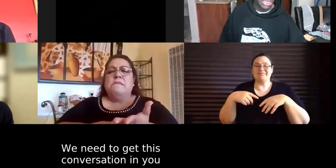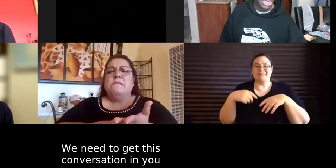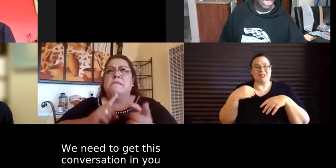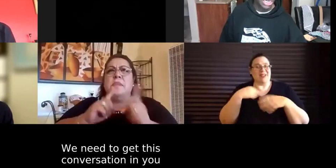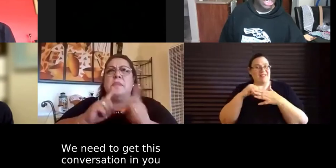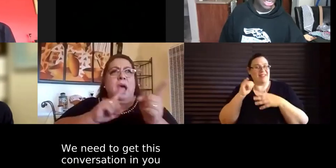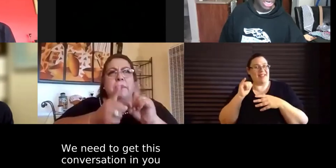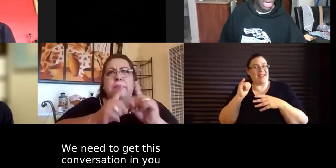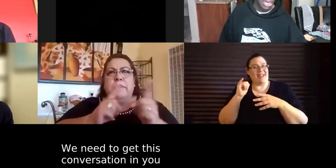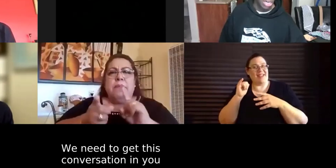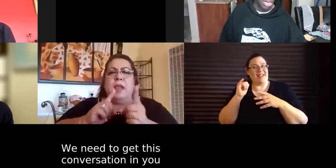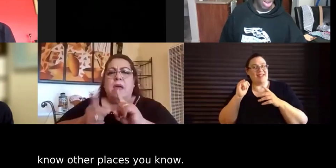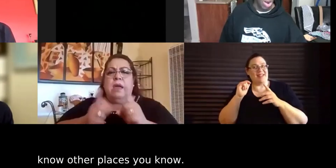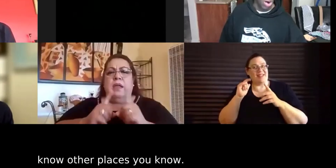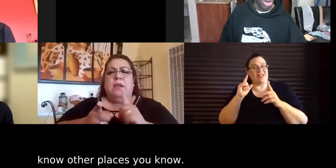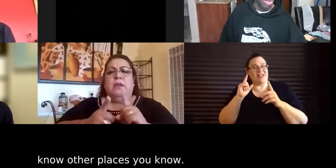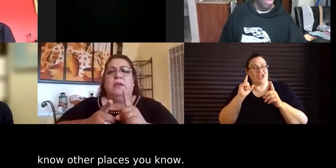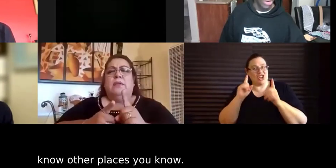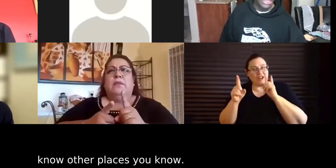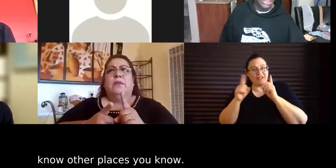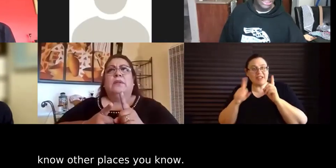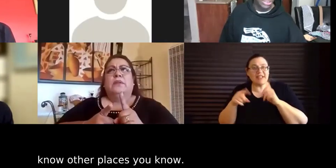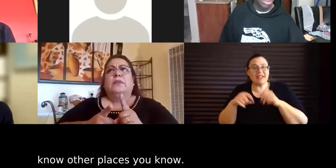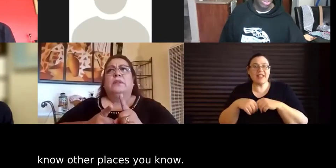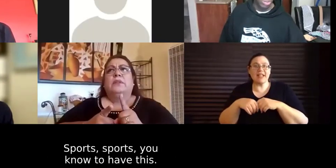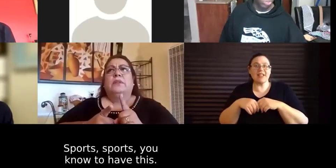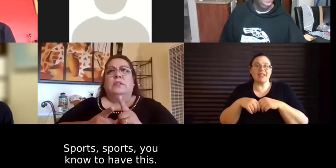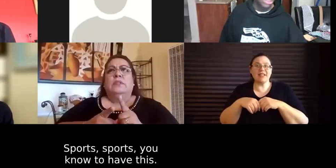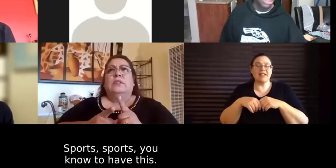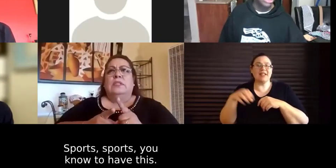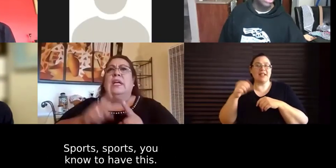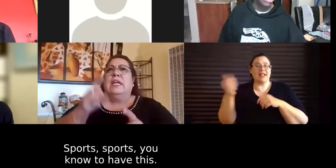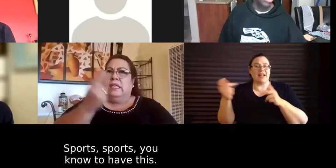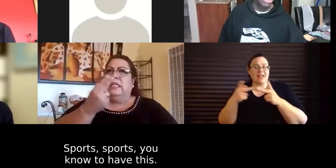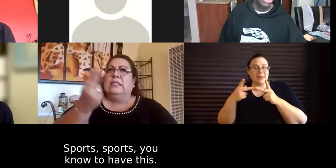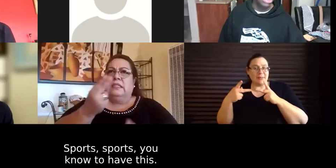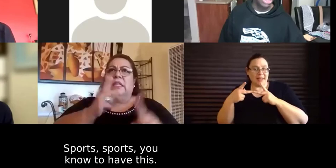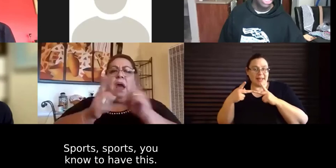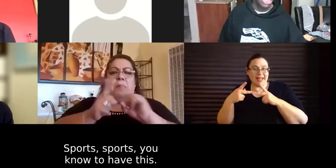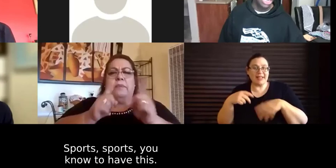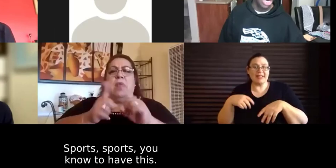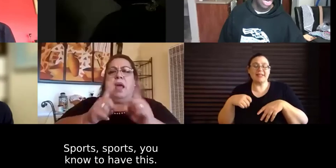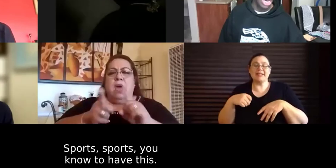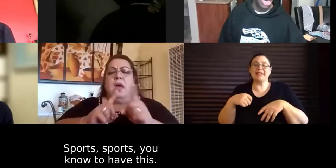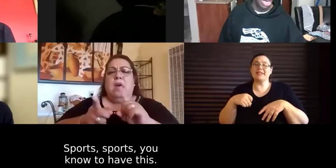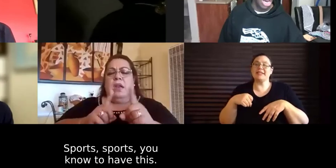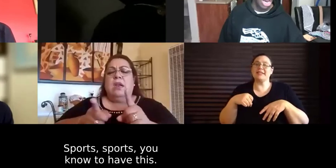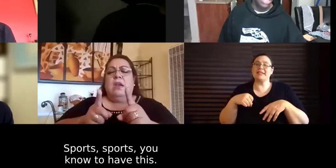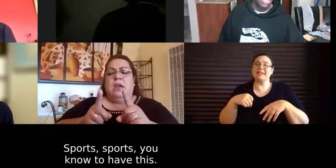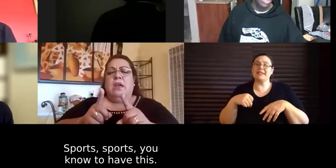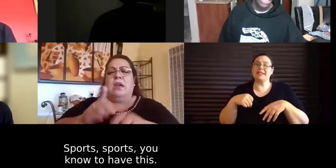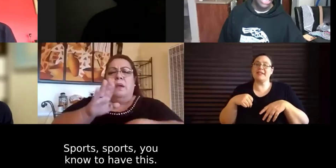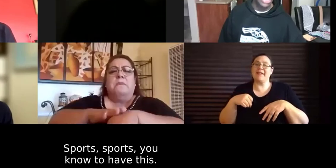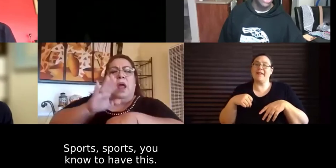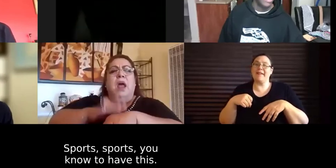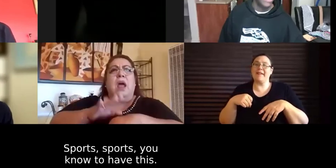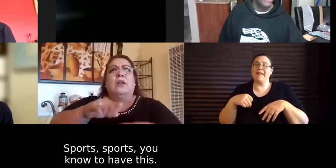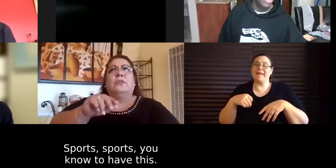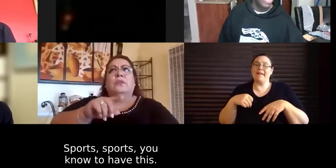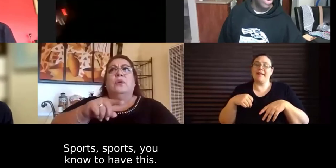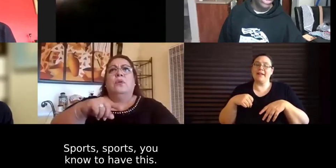and you know other places you know sports sports illustrated